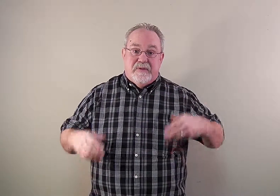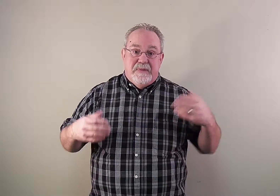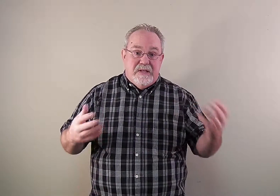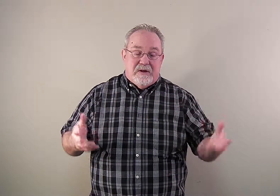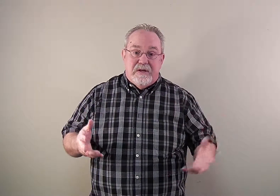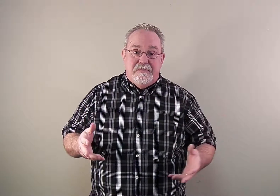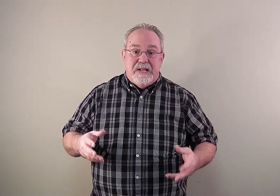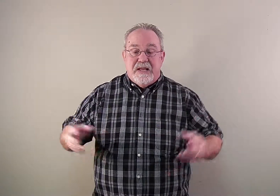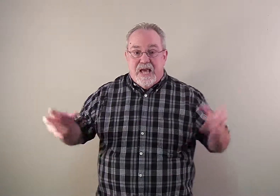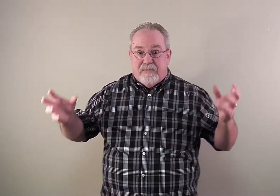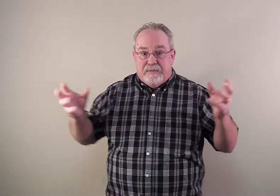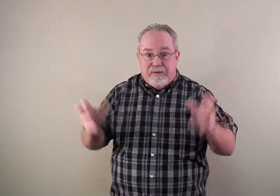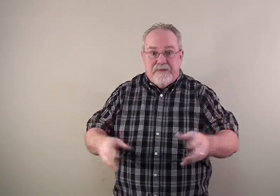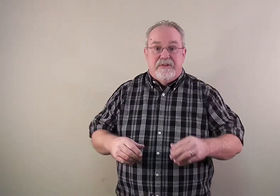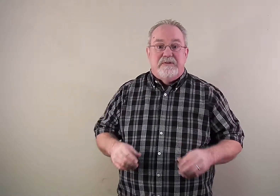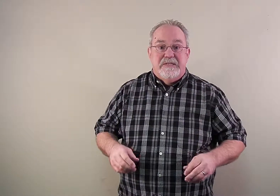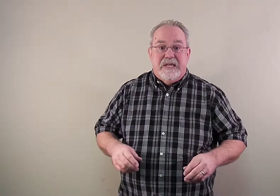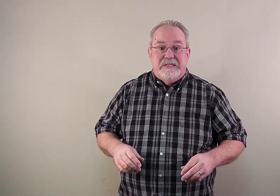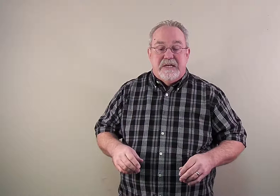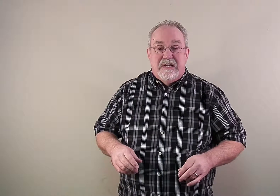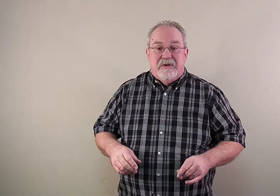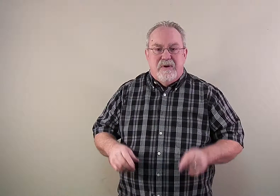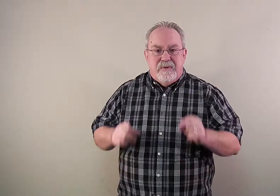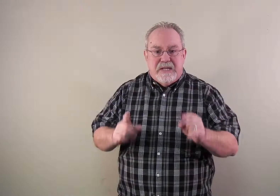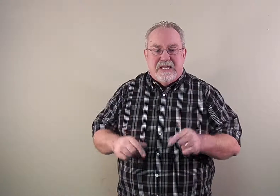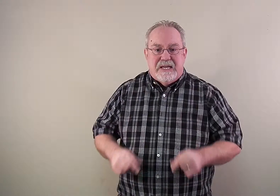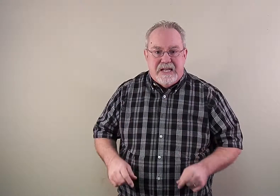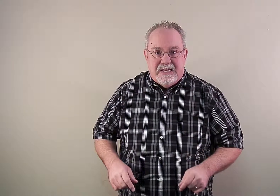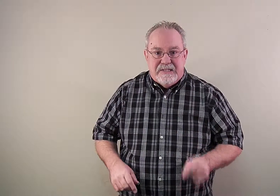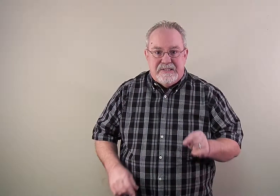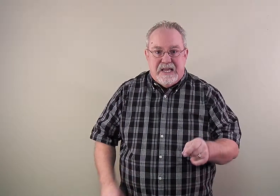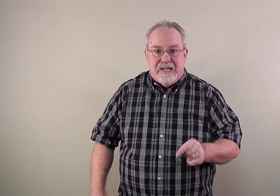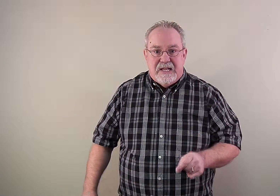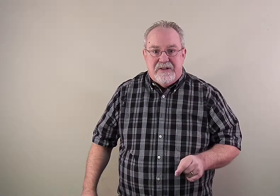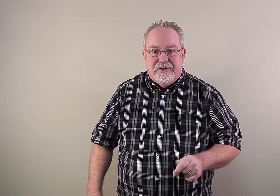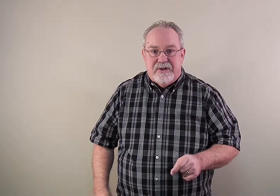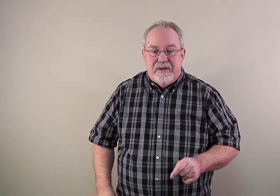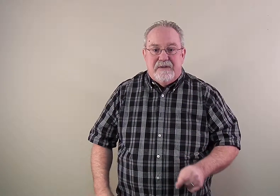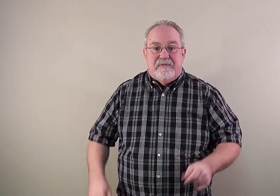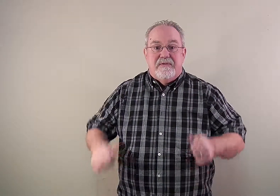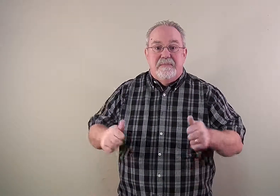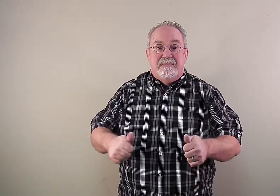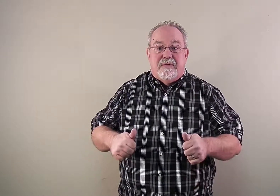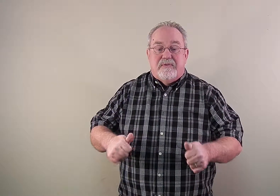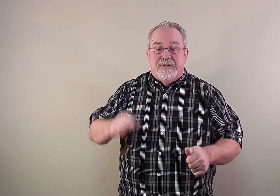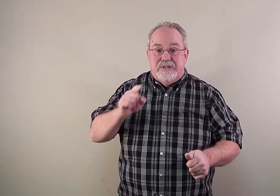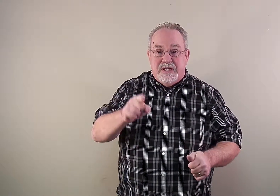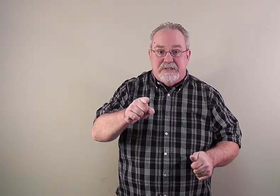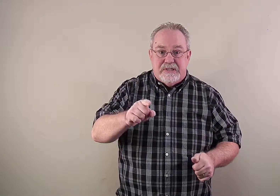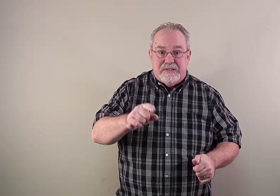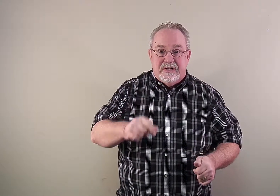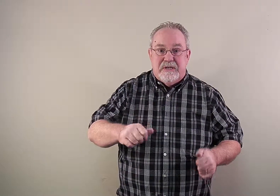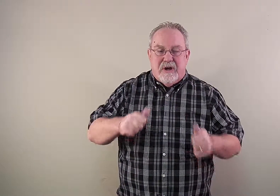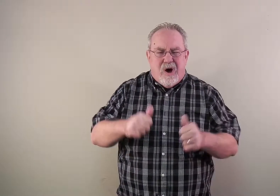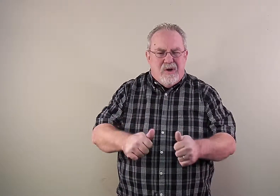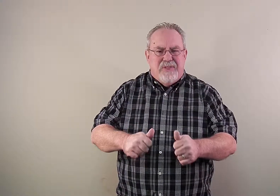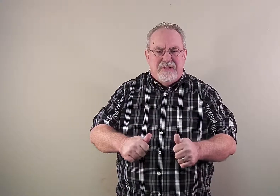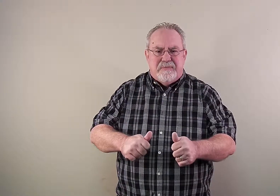we meet a good bit and we'll pray for those needs. We want to get connected and stay connected to you. But remember, with Jesus, all things are